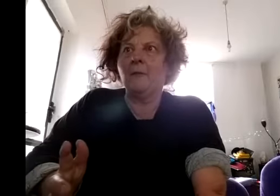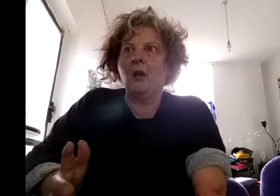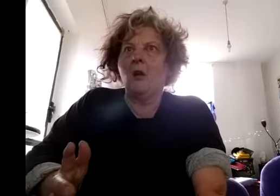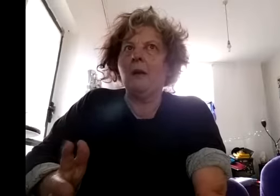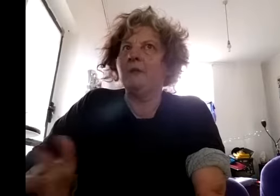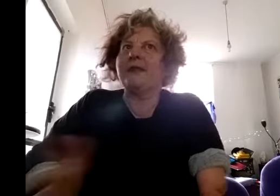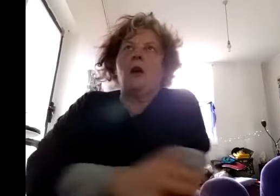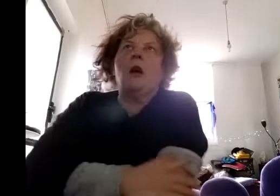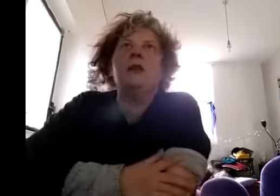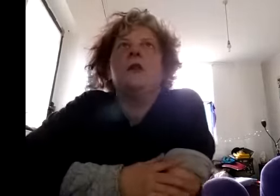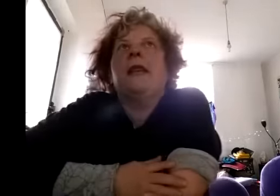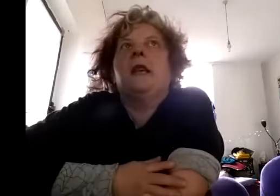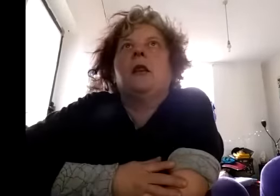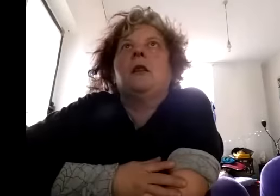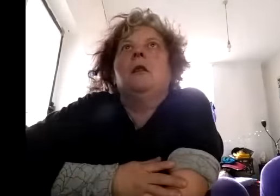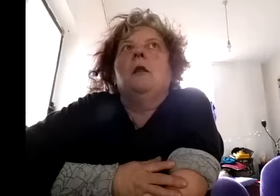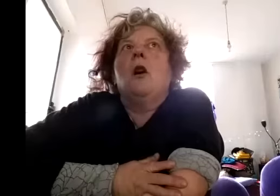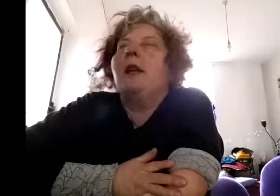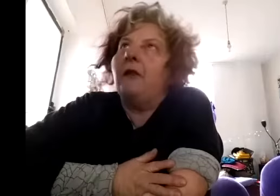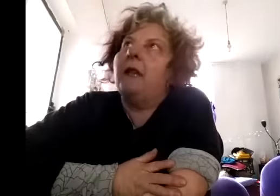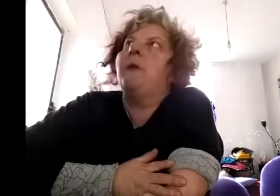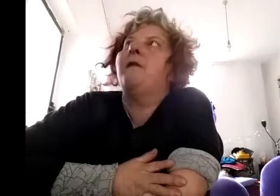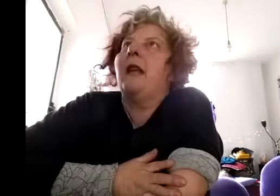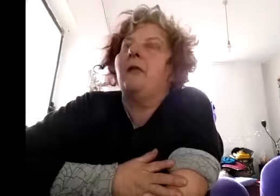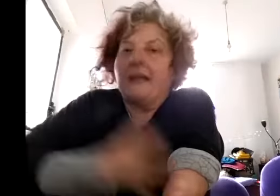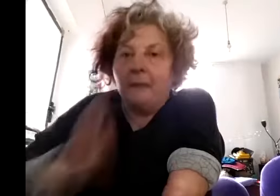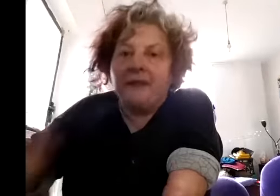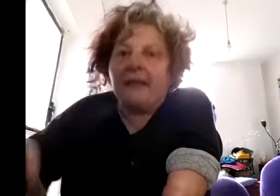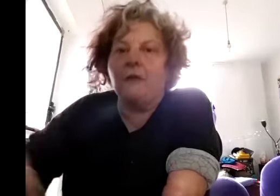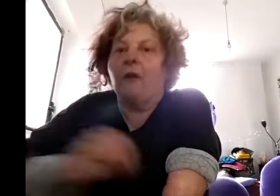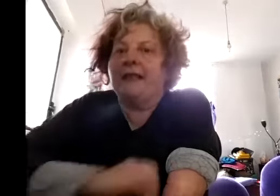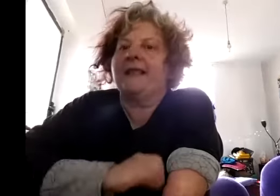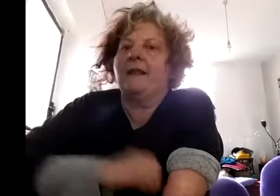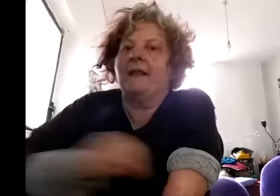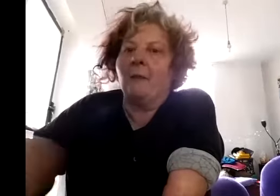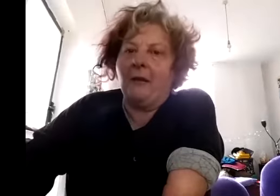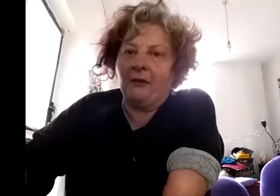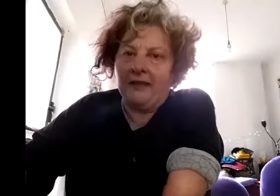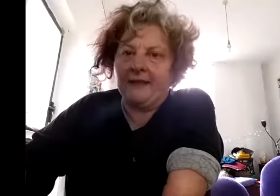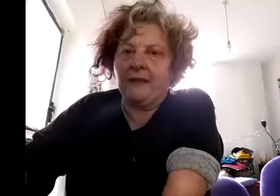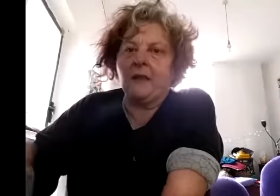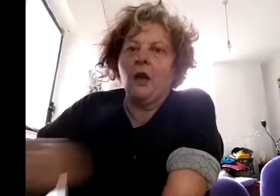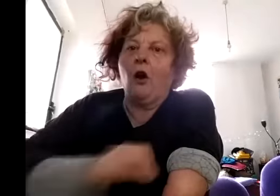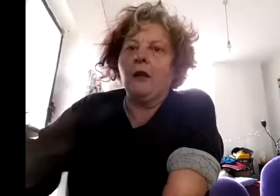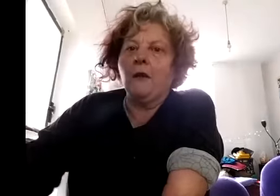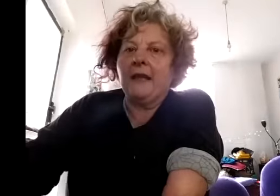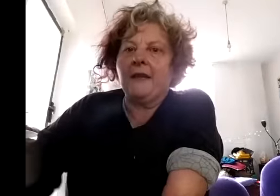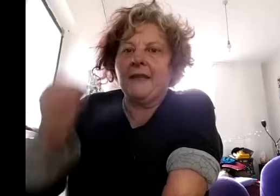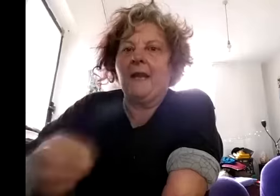i'm just i don't think i don't think we've ever except for dick and dora decent and the baby jesus i don't think there's ever